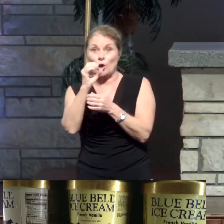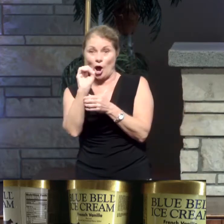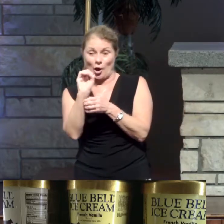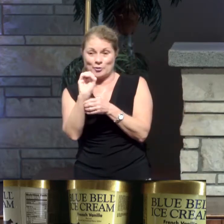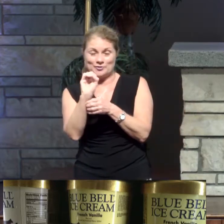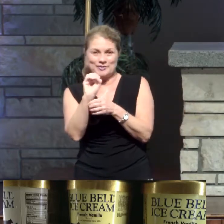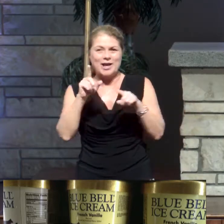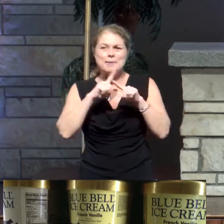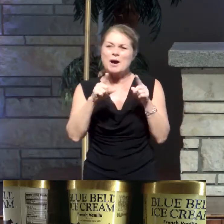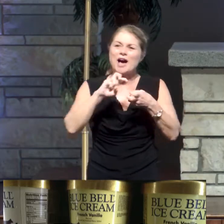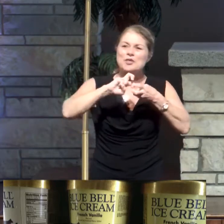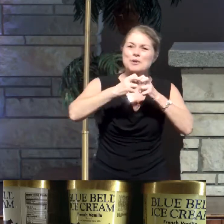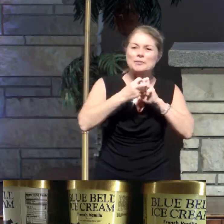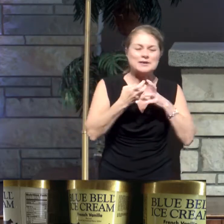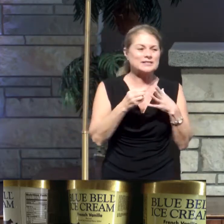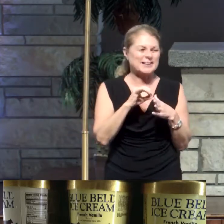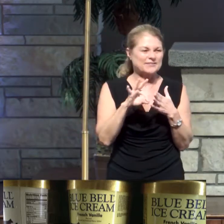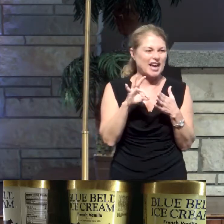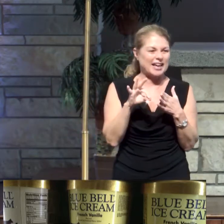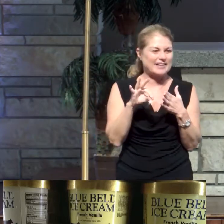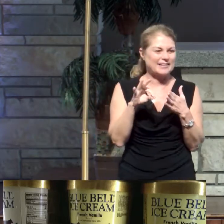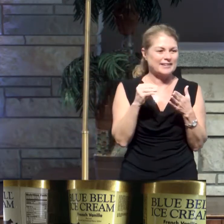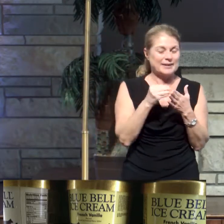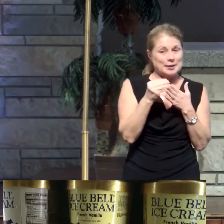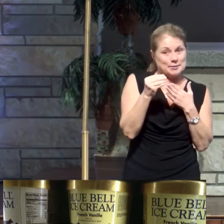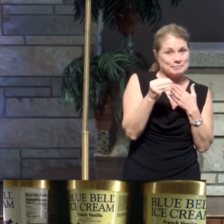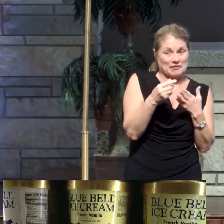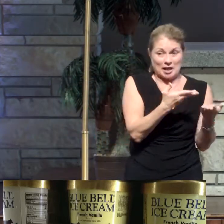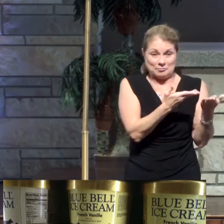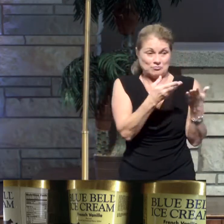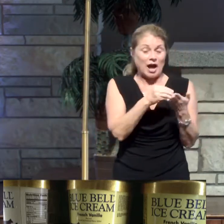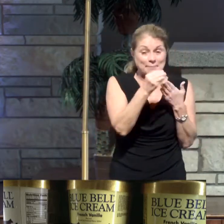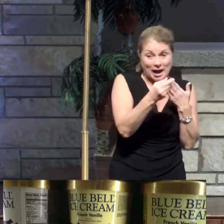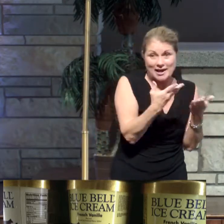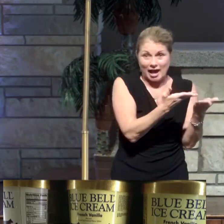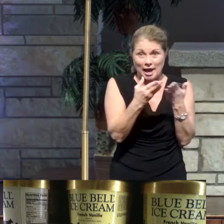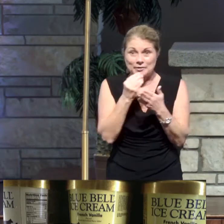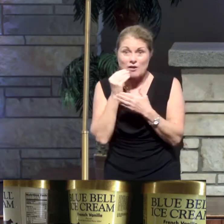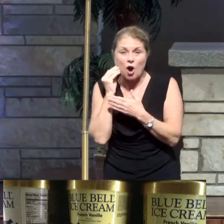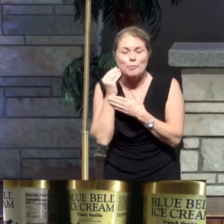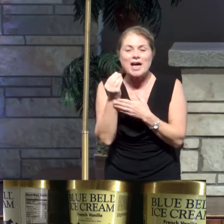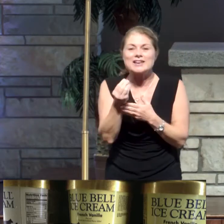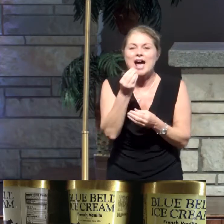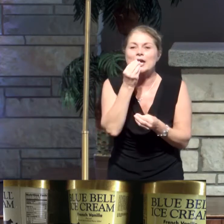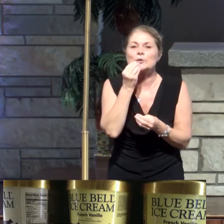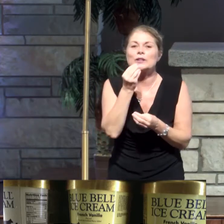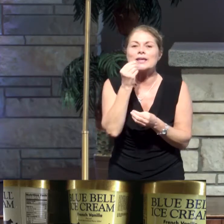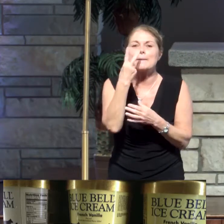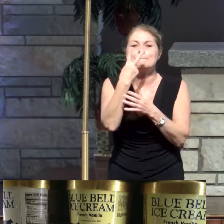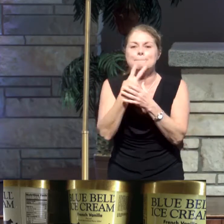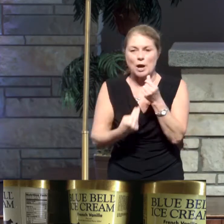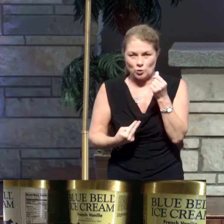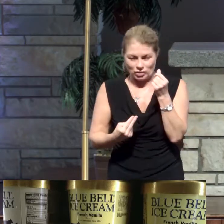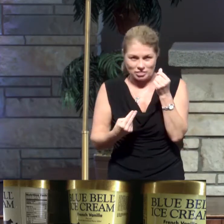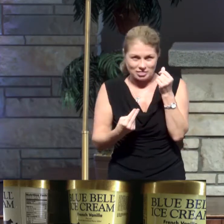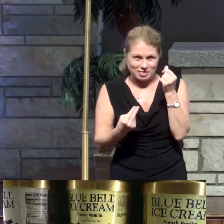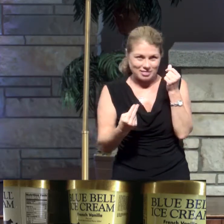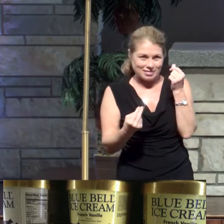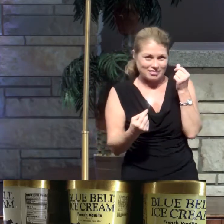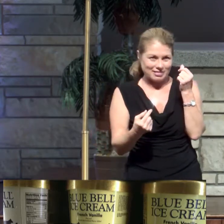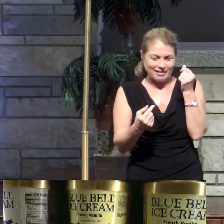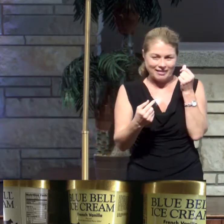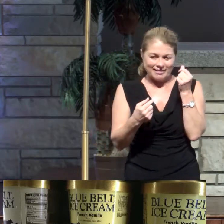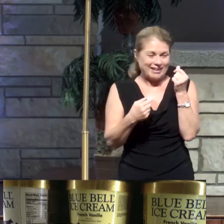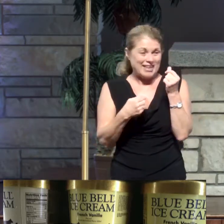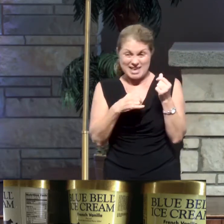But you know the problem is, yeah, I'll buy both of them. And I'll take them home, and I will eat both of them. I'm one of those,